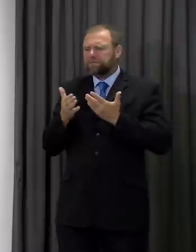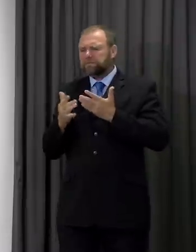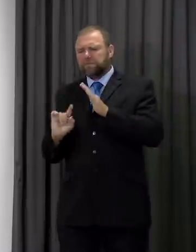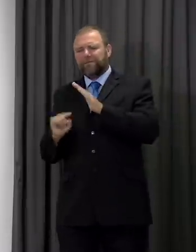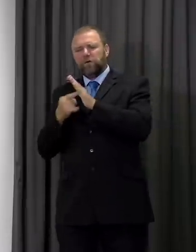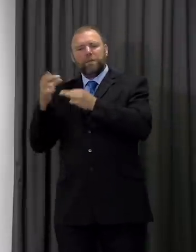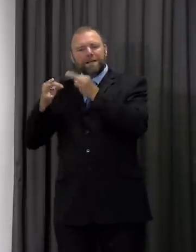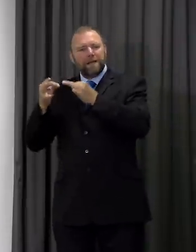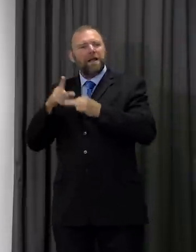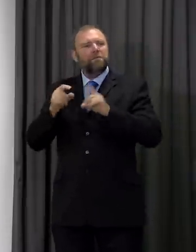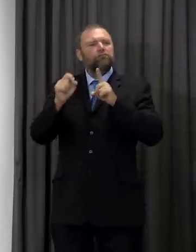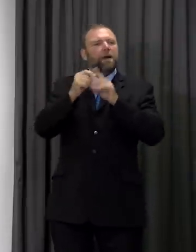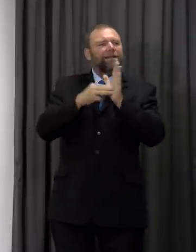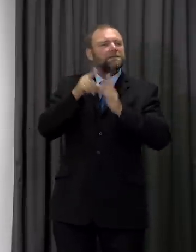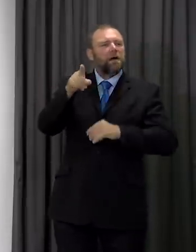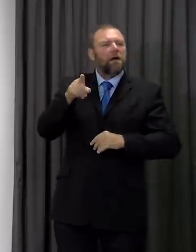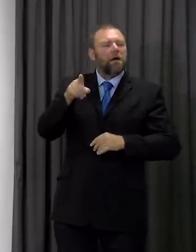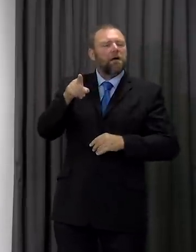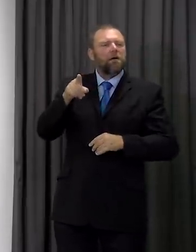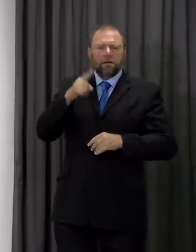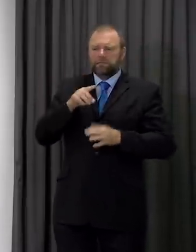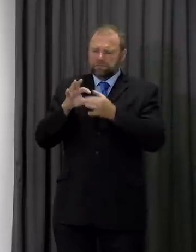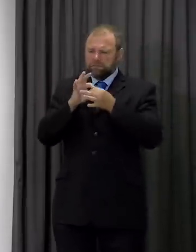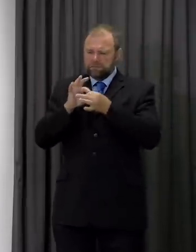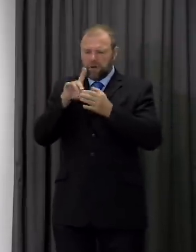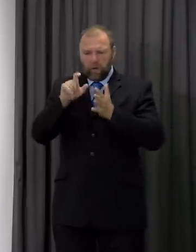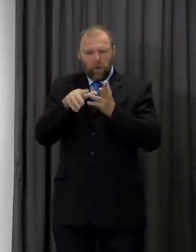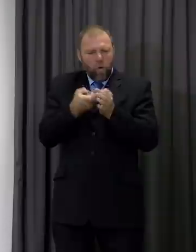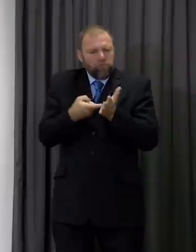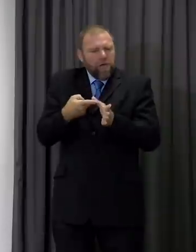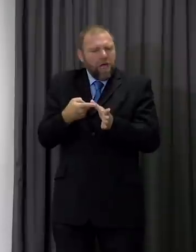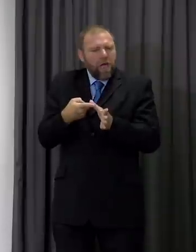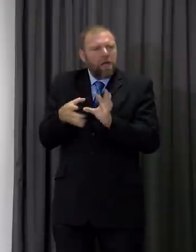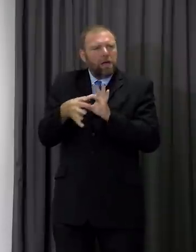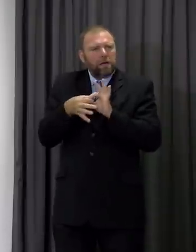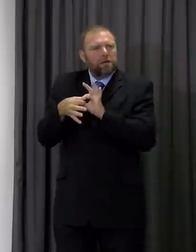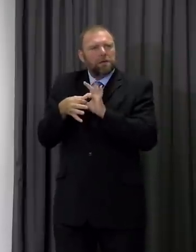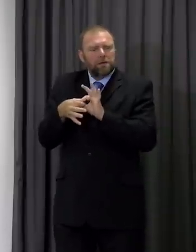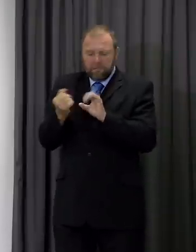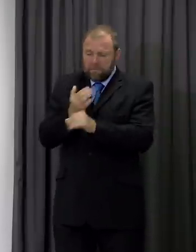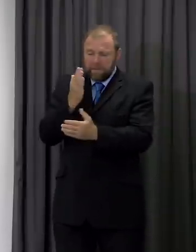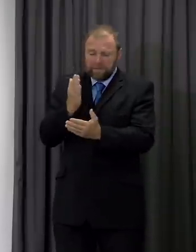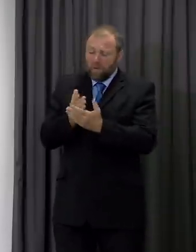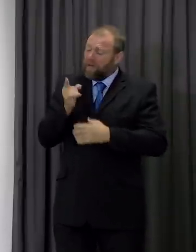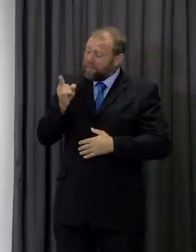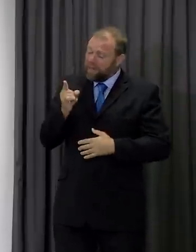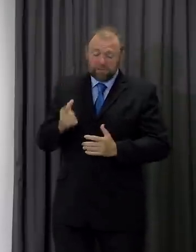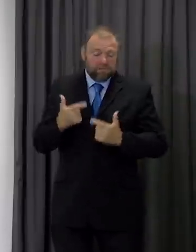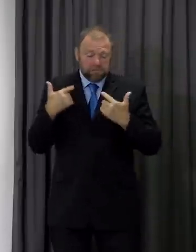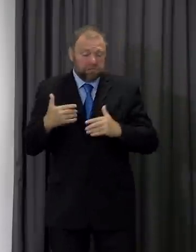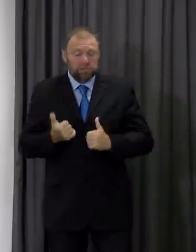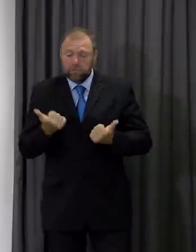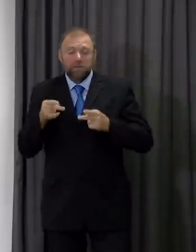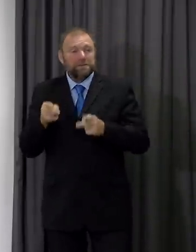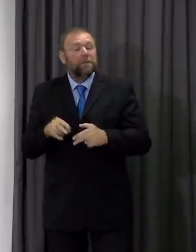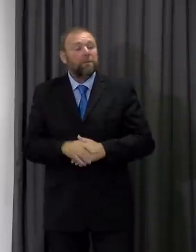minister and the assembled groups of people that helped to make the COBRA process a more effective one for the extraordinary times that we continue to live through